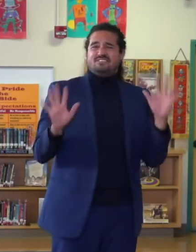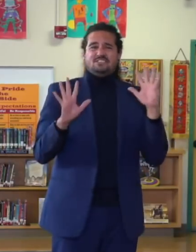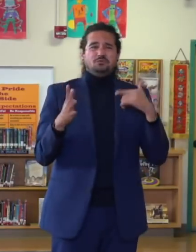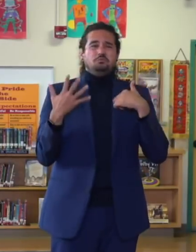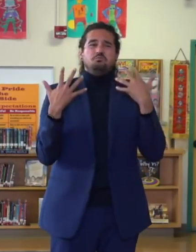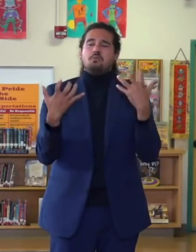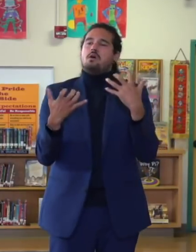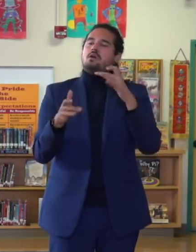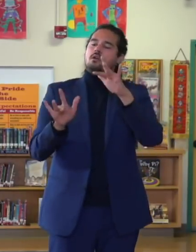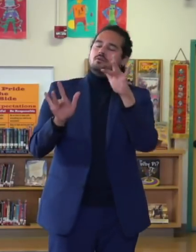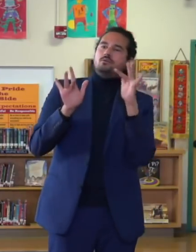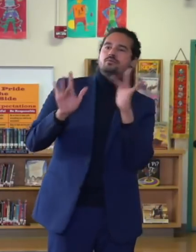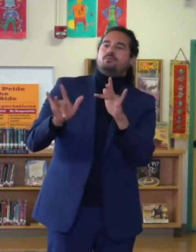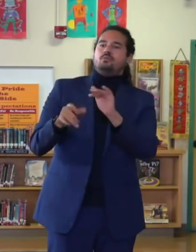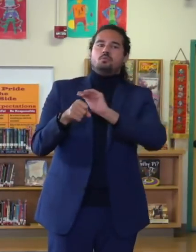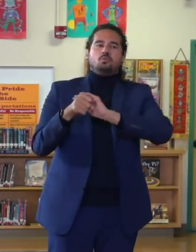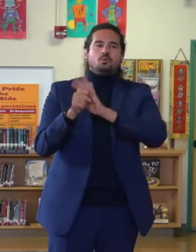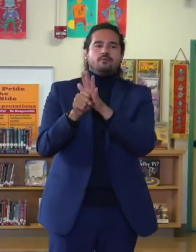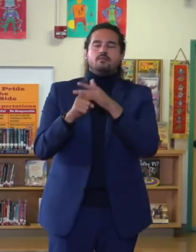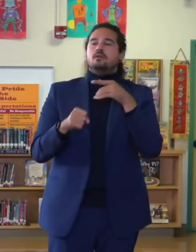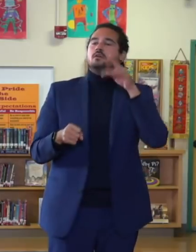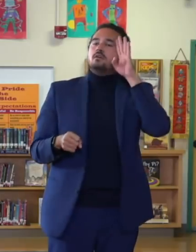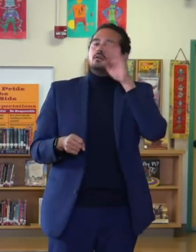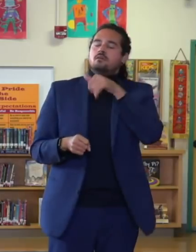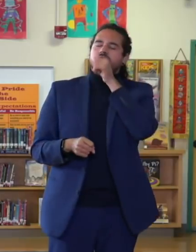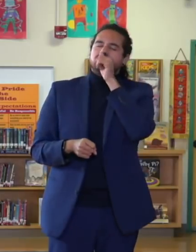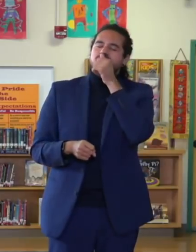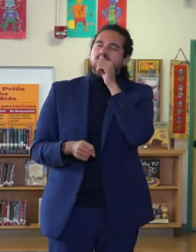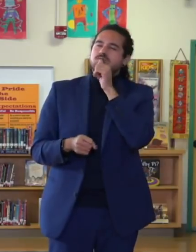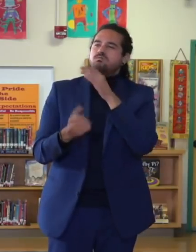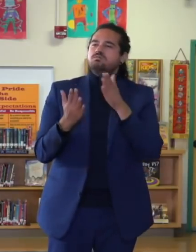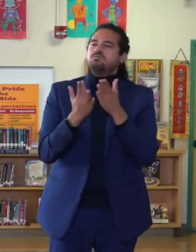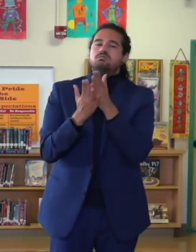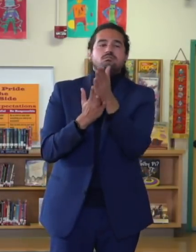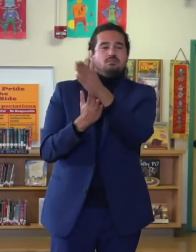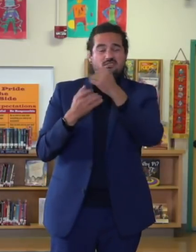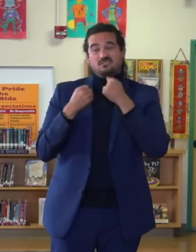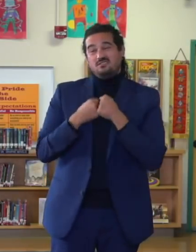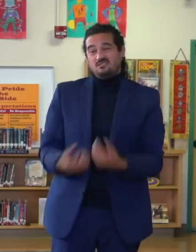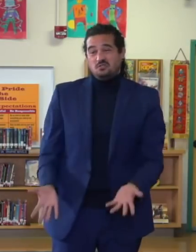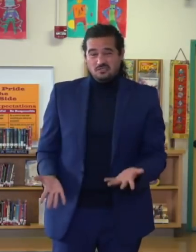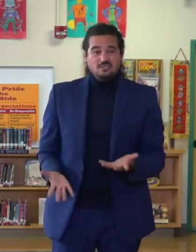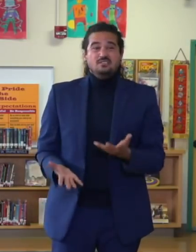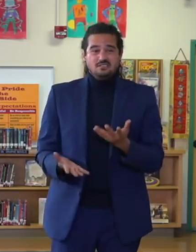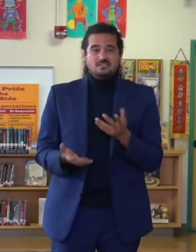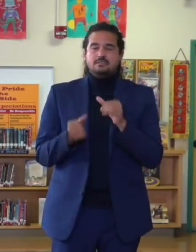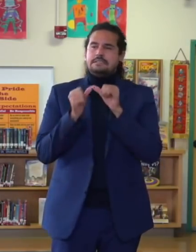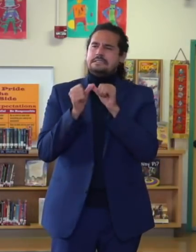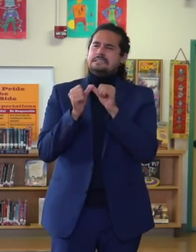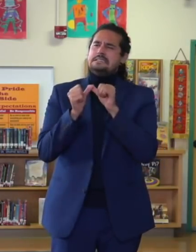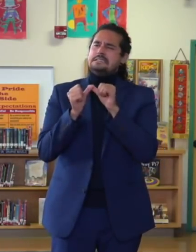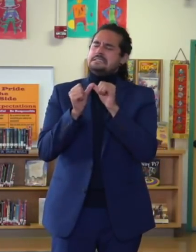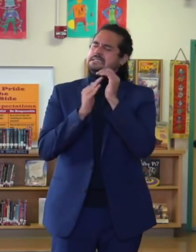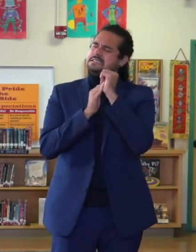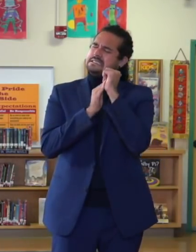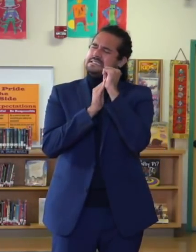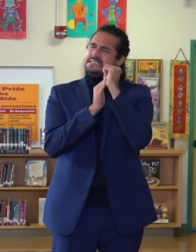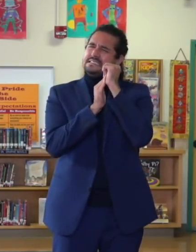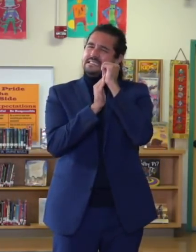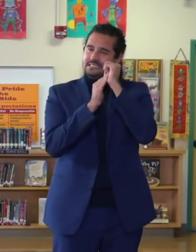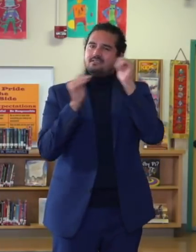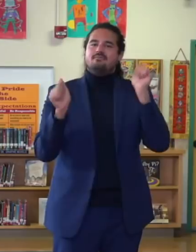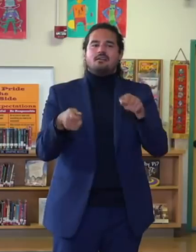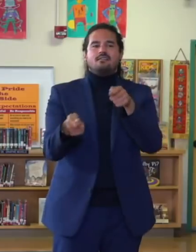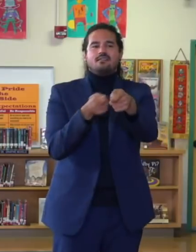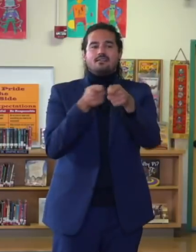purpose of this is to continue to lead in that space. I believe we will be the first state in America to move forward